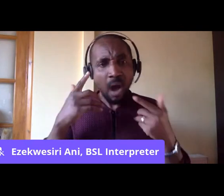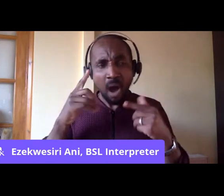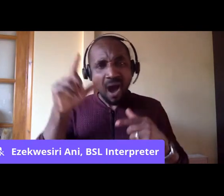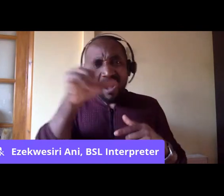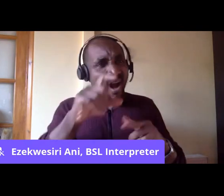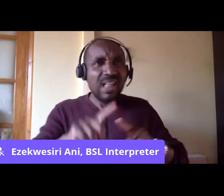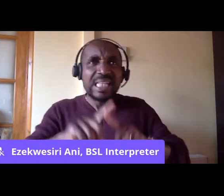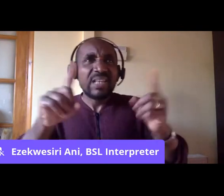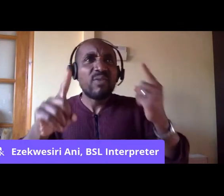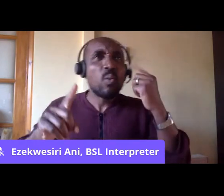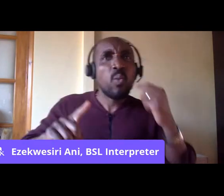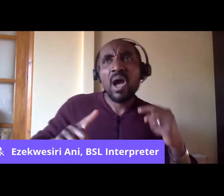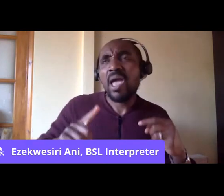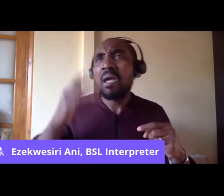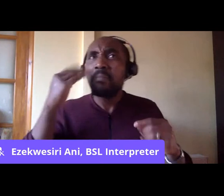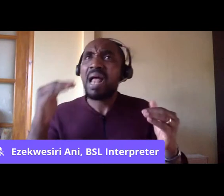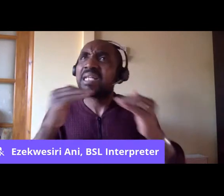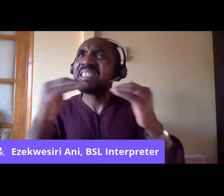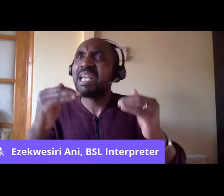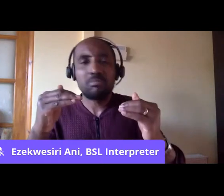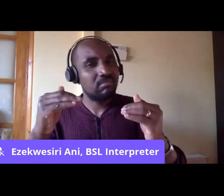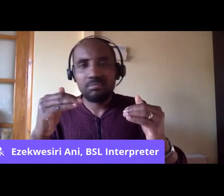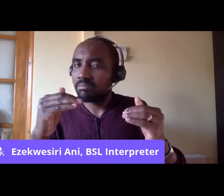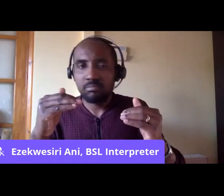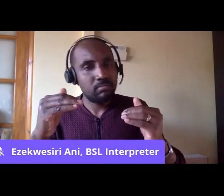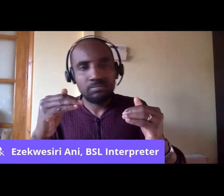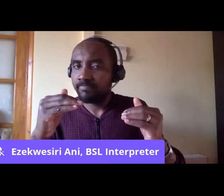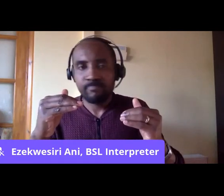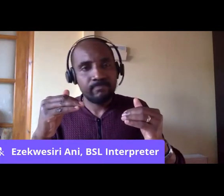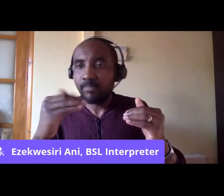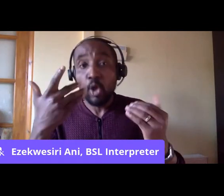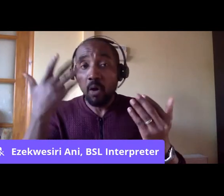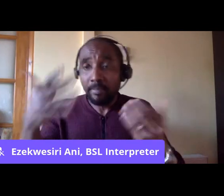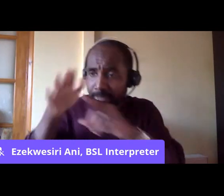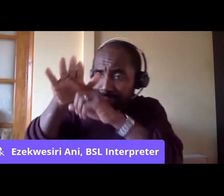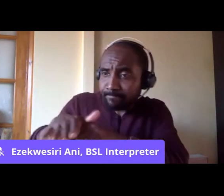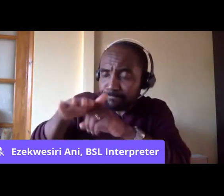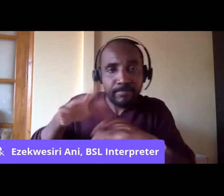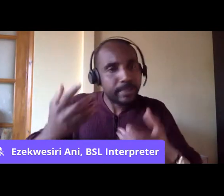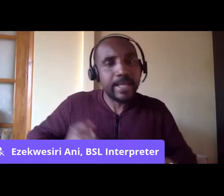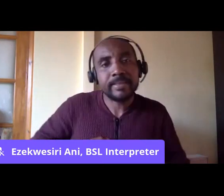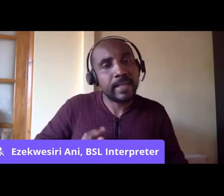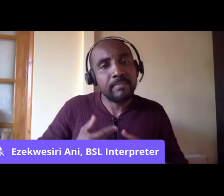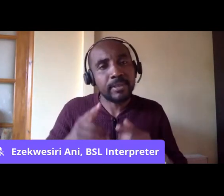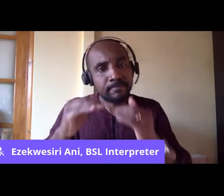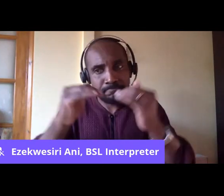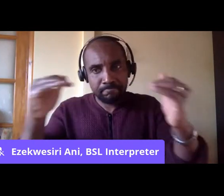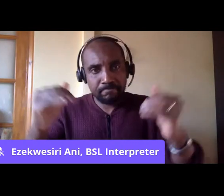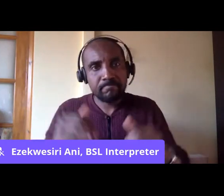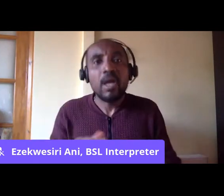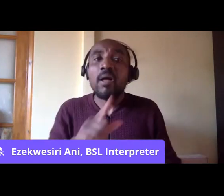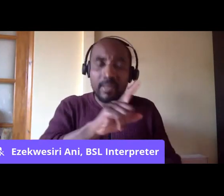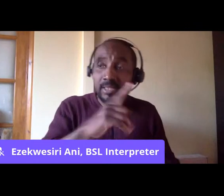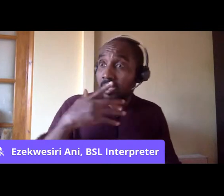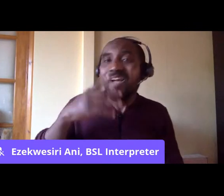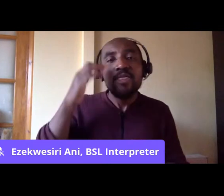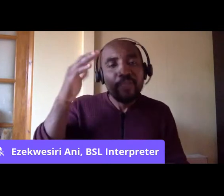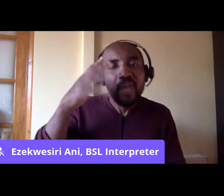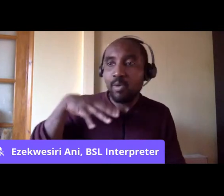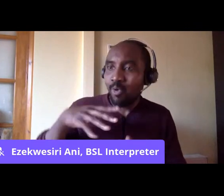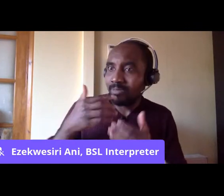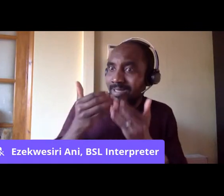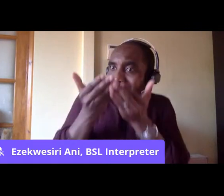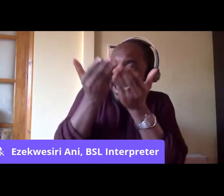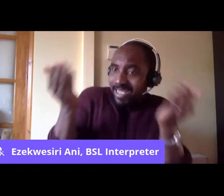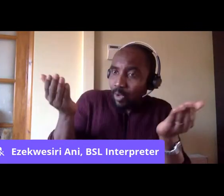really not acknowledging a couple of things. And one was the fact that they were all for, you know, racial equality in theory, but in